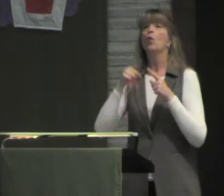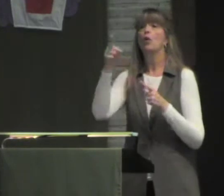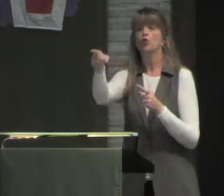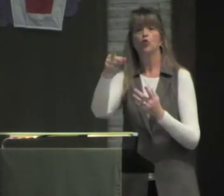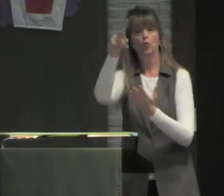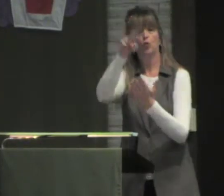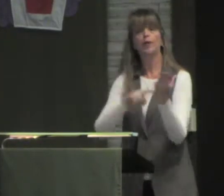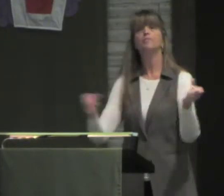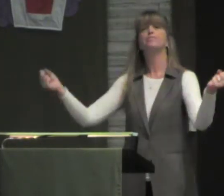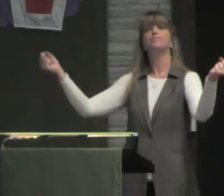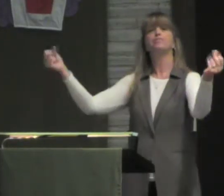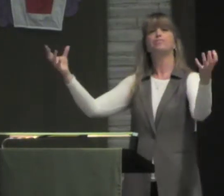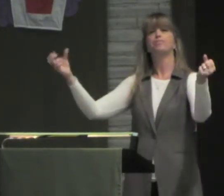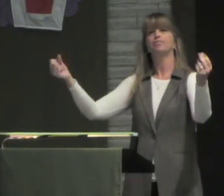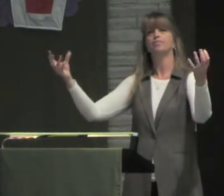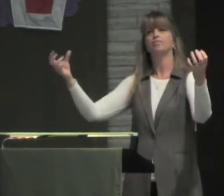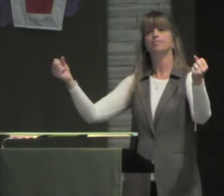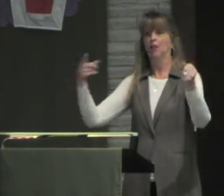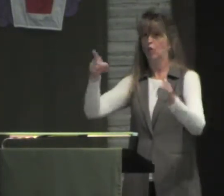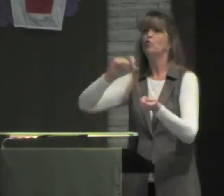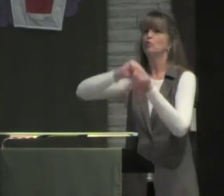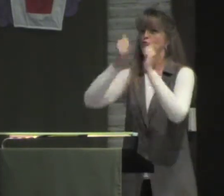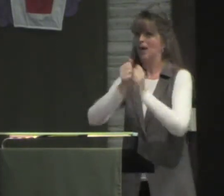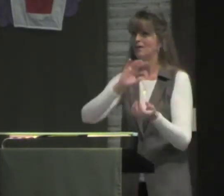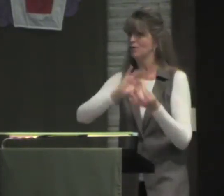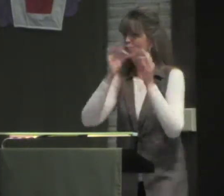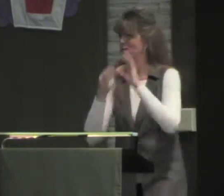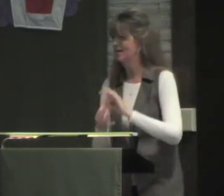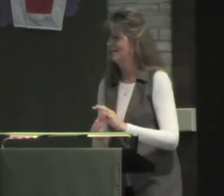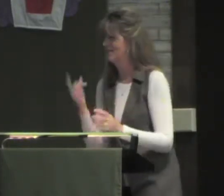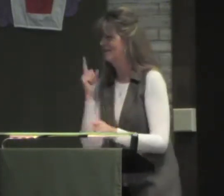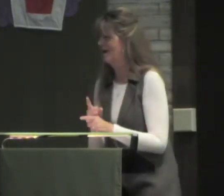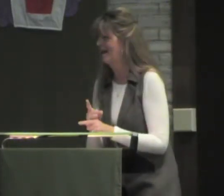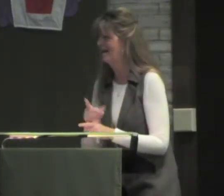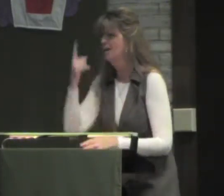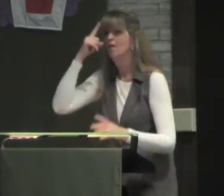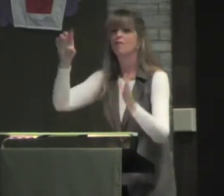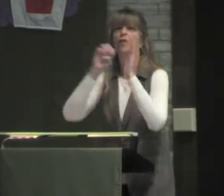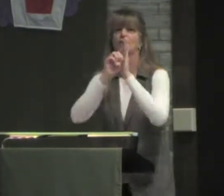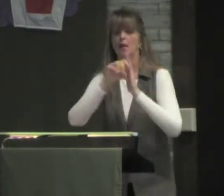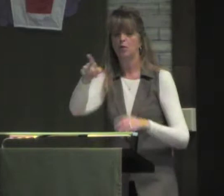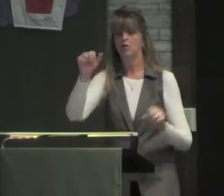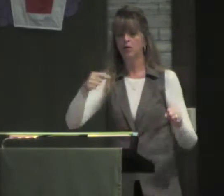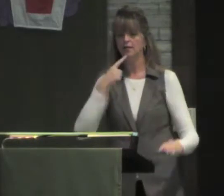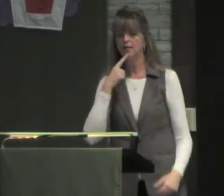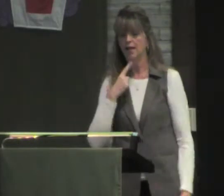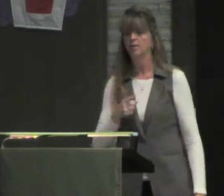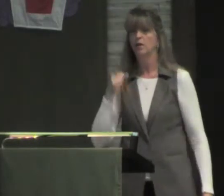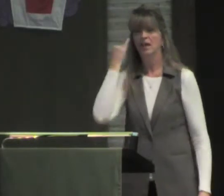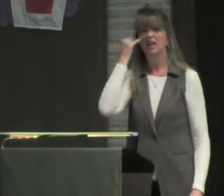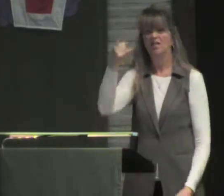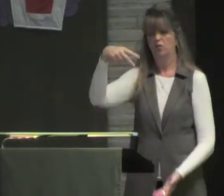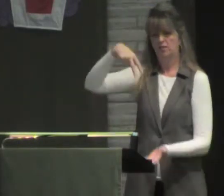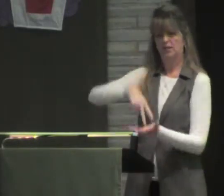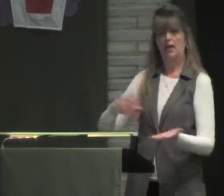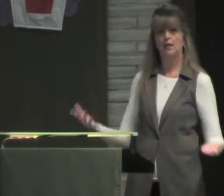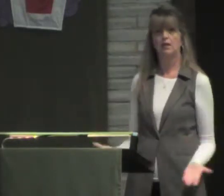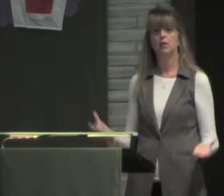your experience colors how you interpret the Scripture. And every time you sign the Scripture, you change your interpretation,